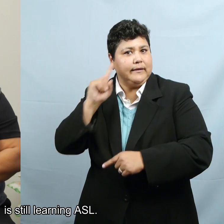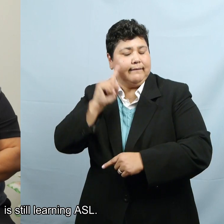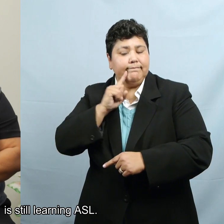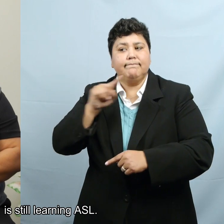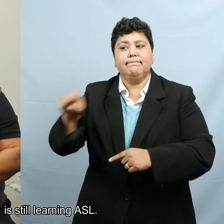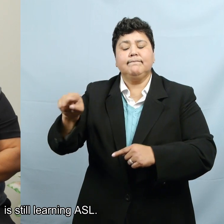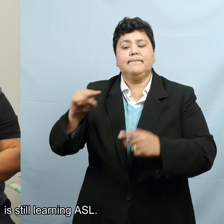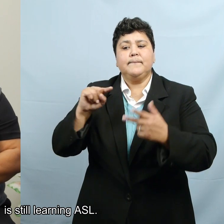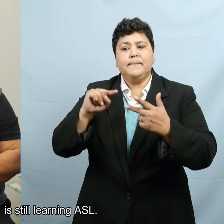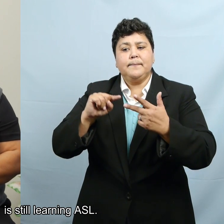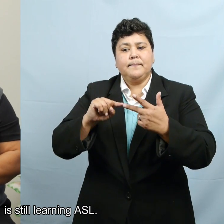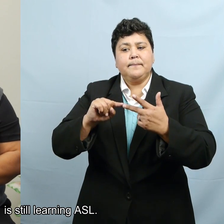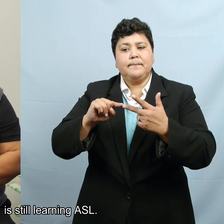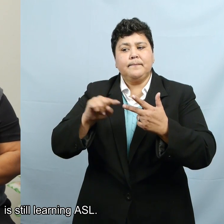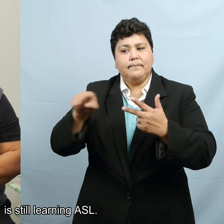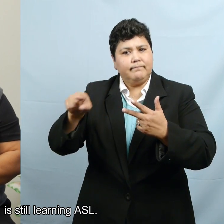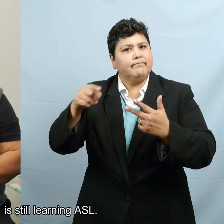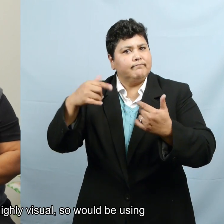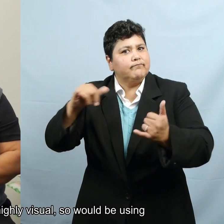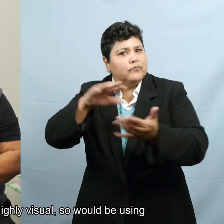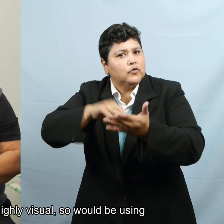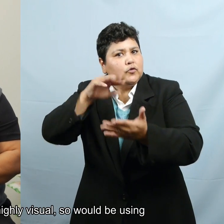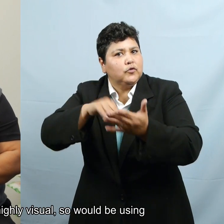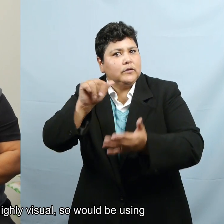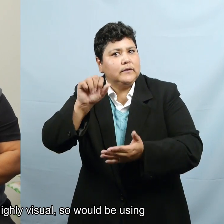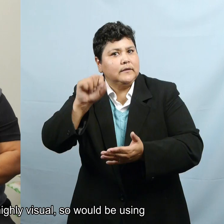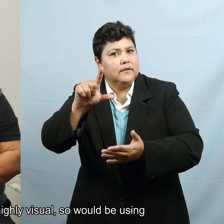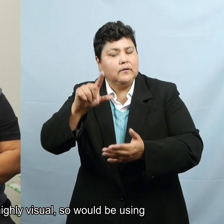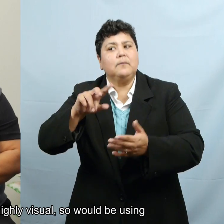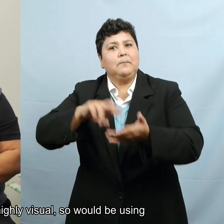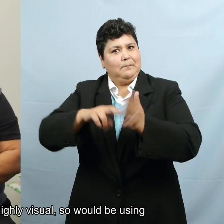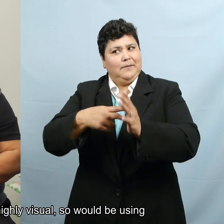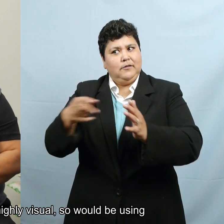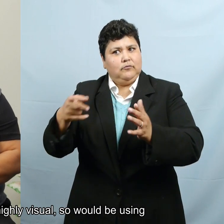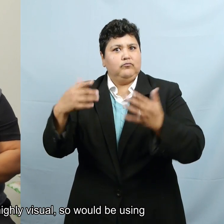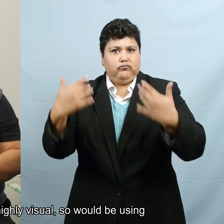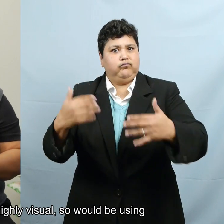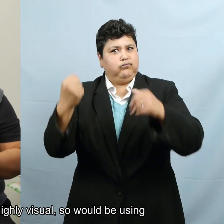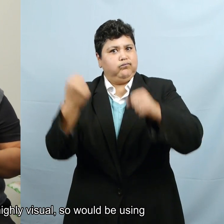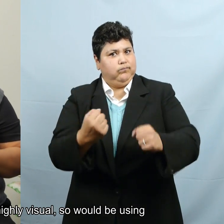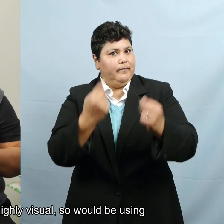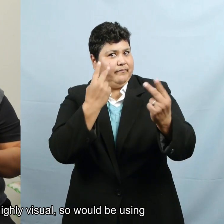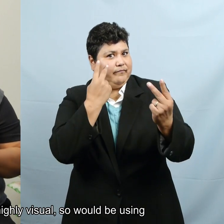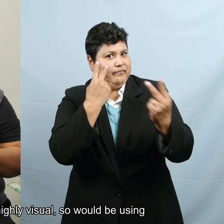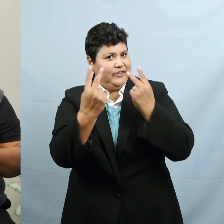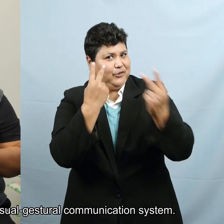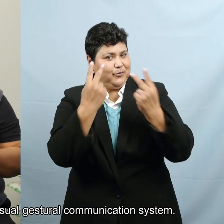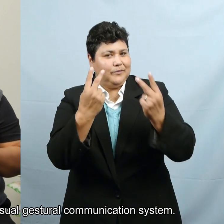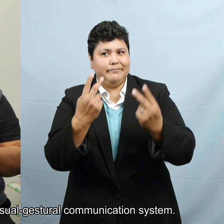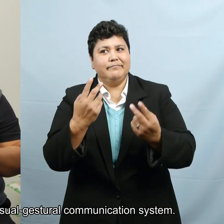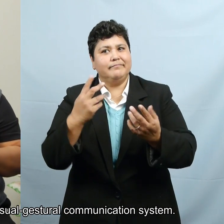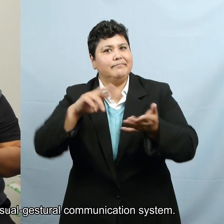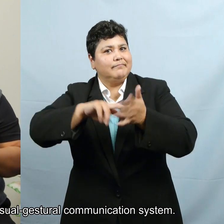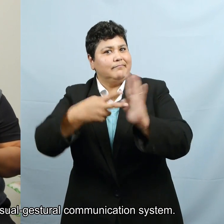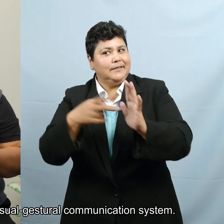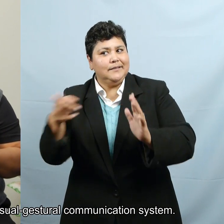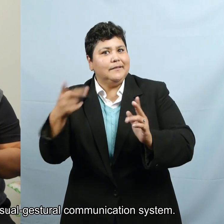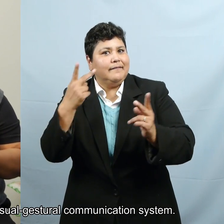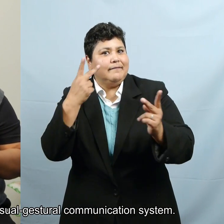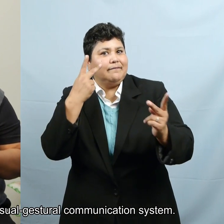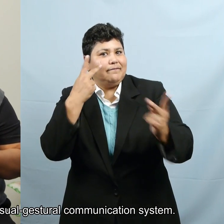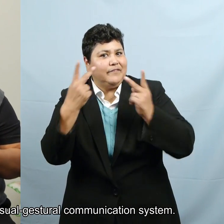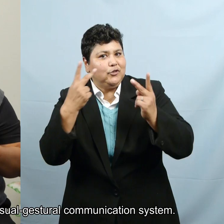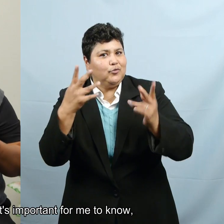brother, is still learning ASL. So he's highly visual. So would be using some form of visual gestural